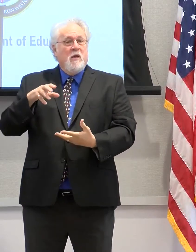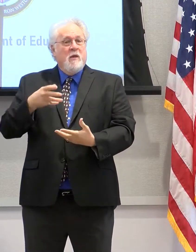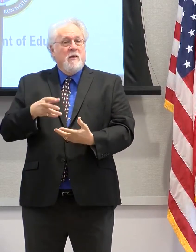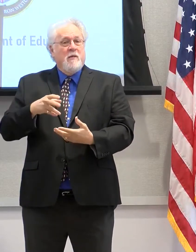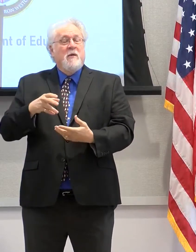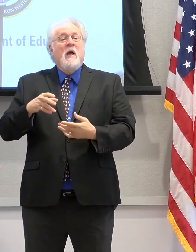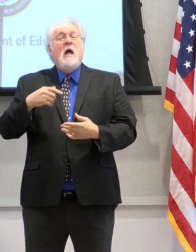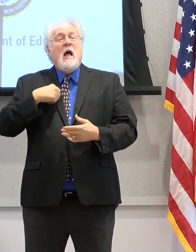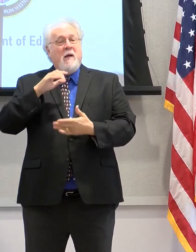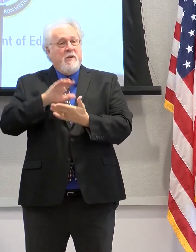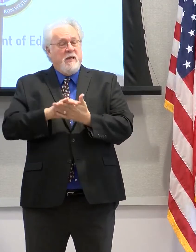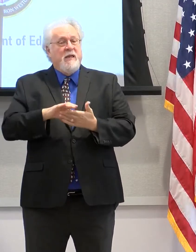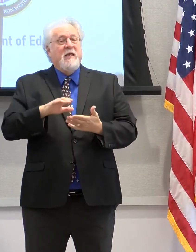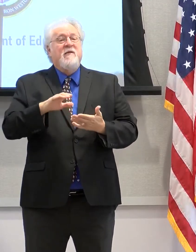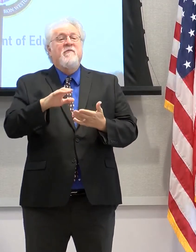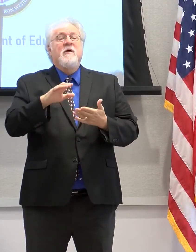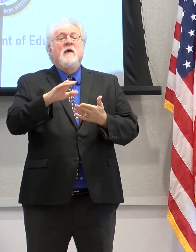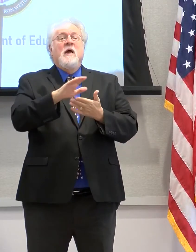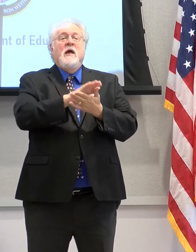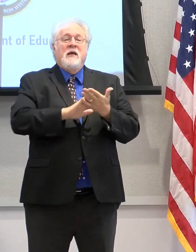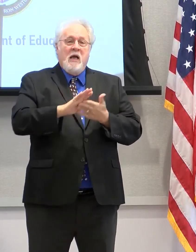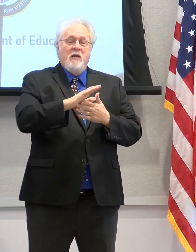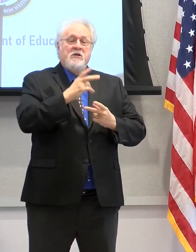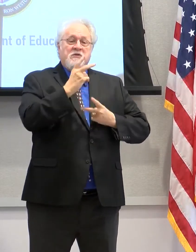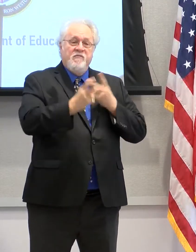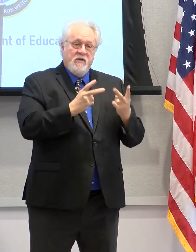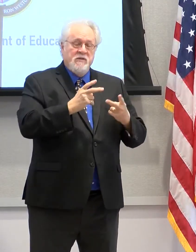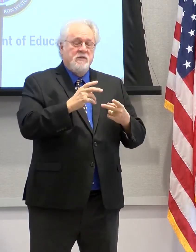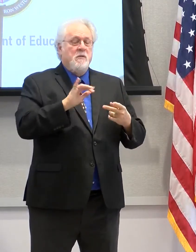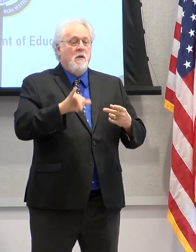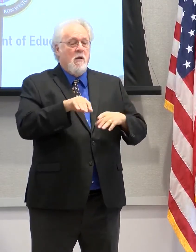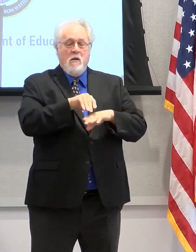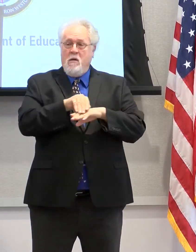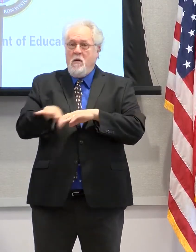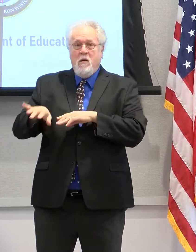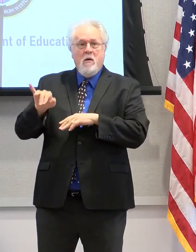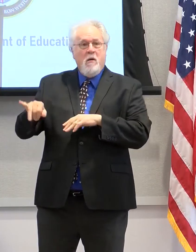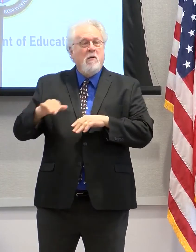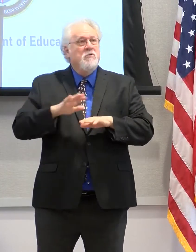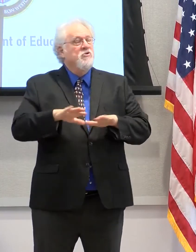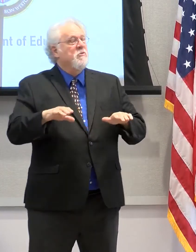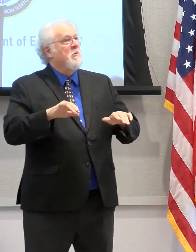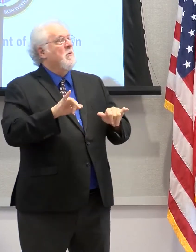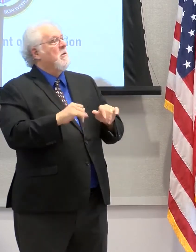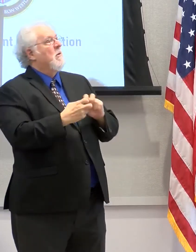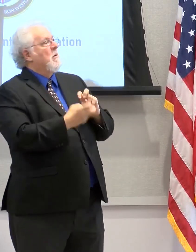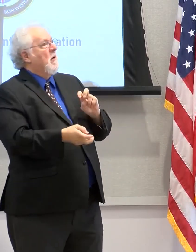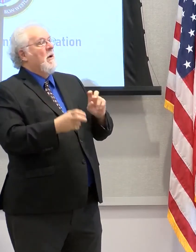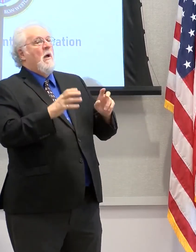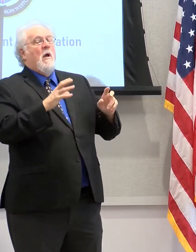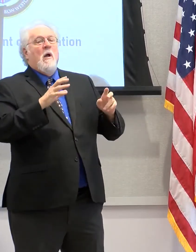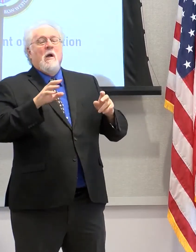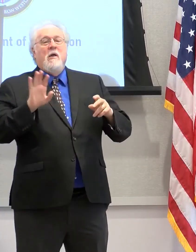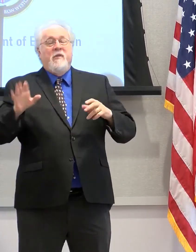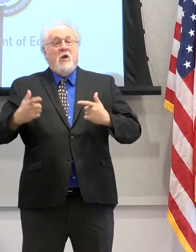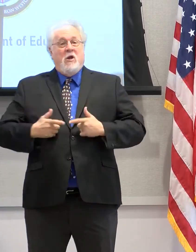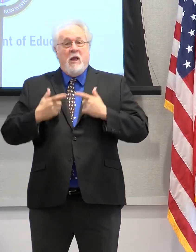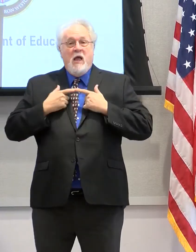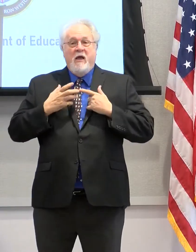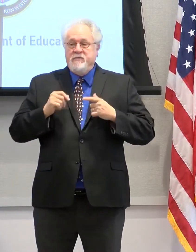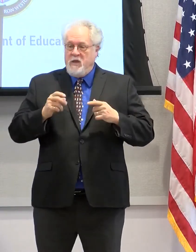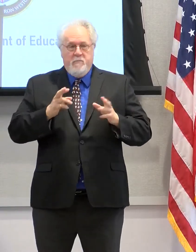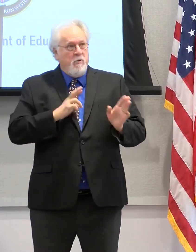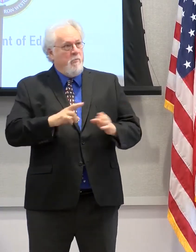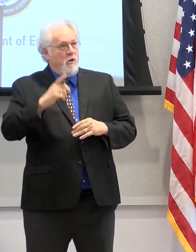truly believe the campus and worksite visits are making an impact in these children's and young adults' lives and preparing them